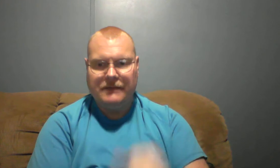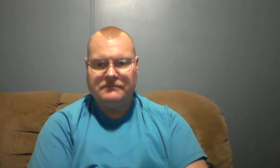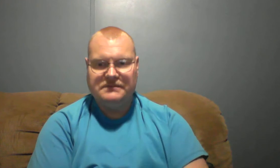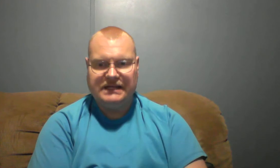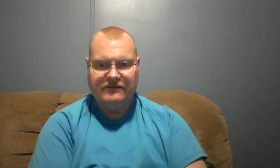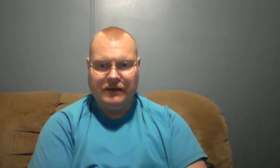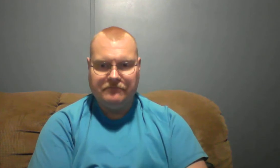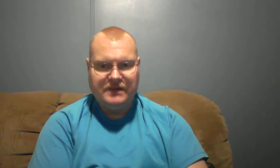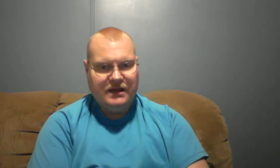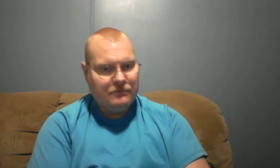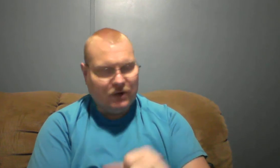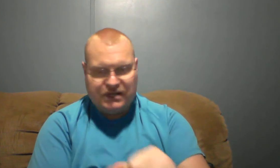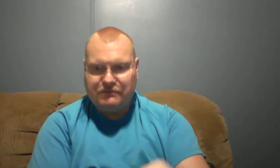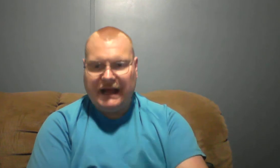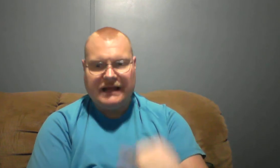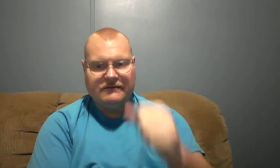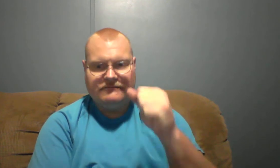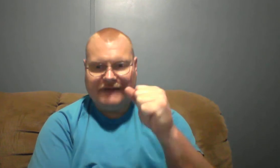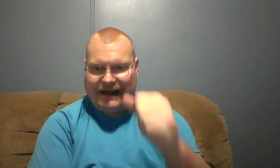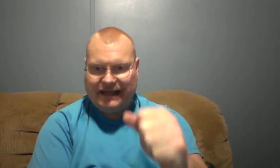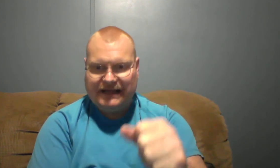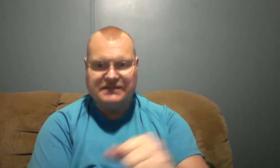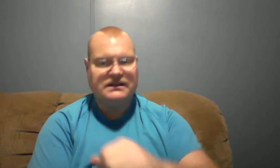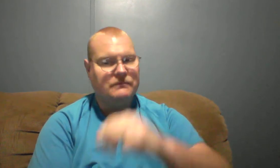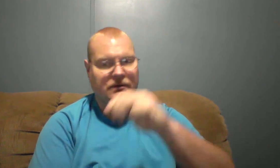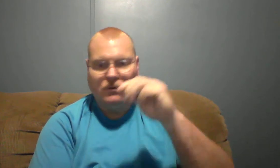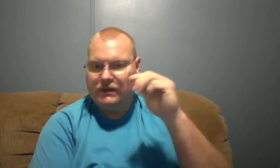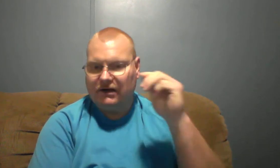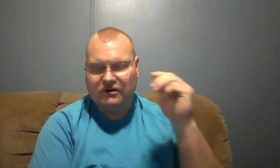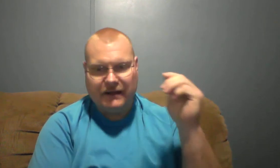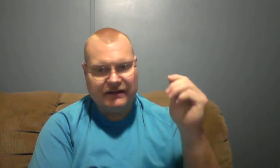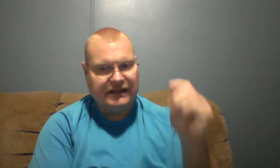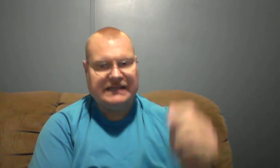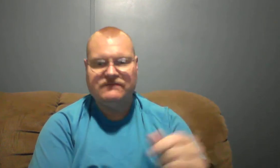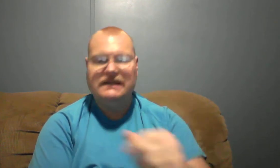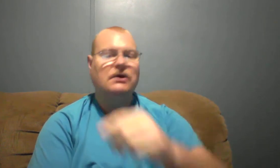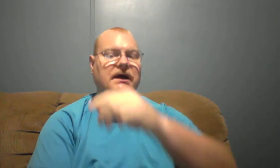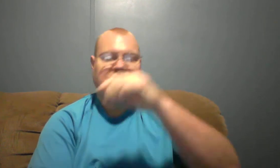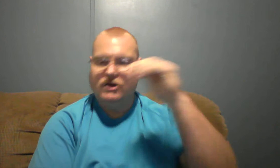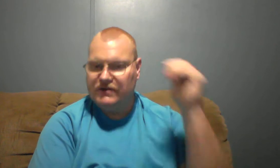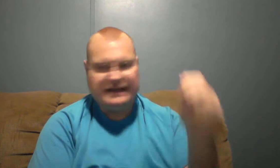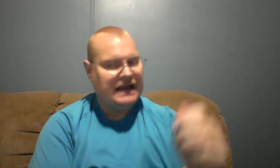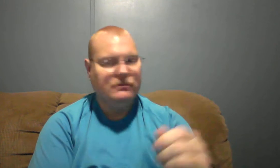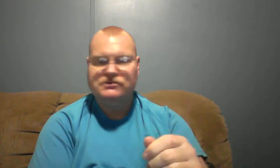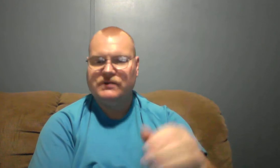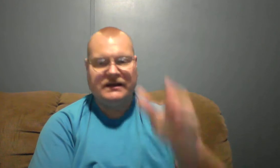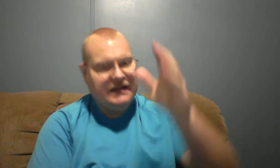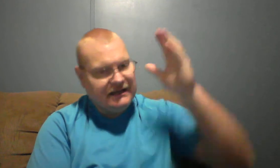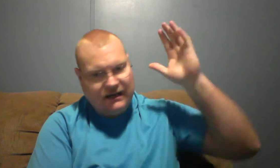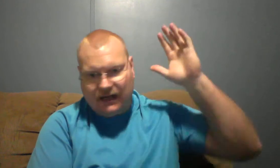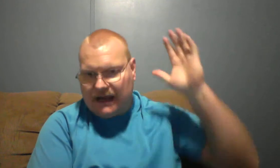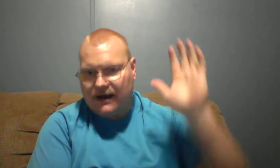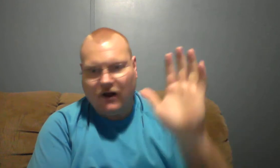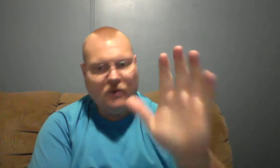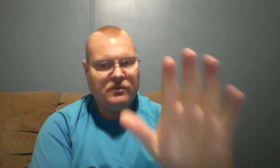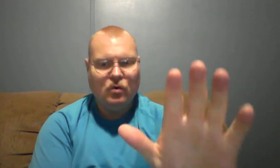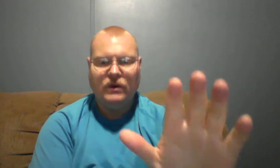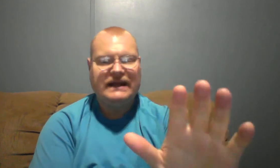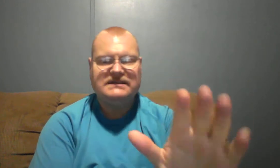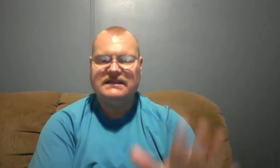to give up. Press back. Fight against. Remember what we talked about in the last video. Turn the tables around. Declare open war against the